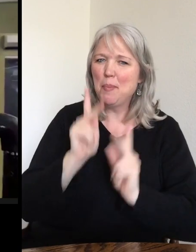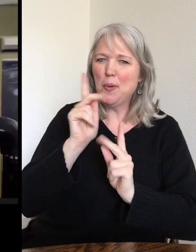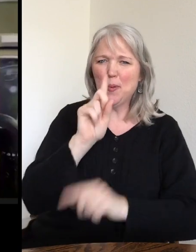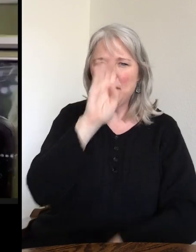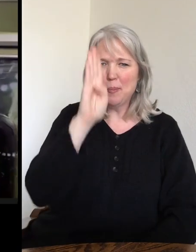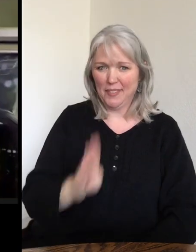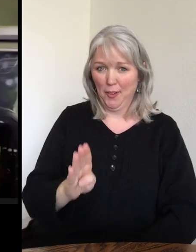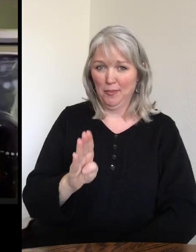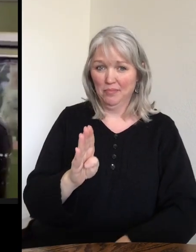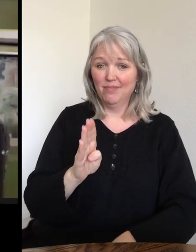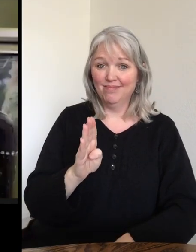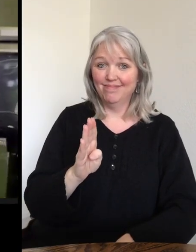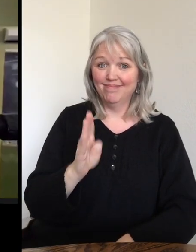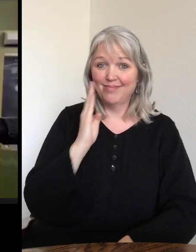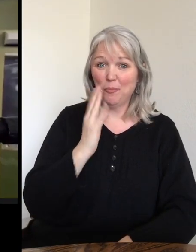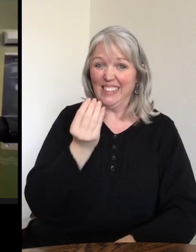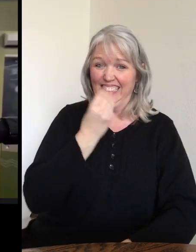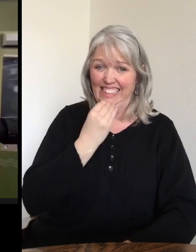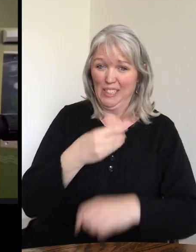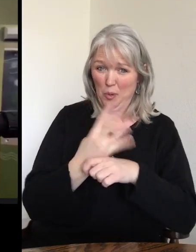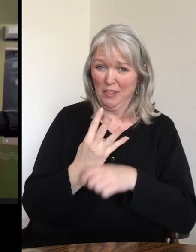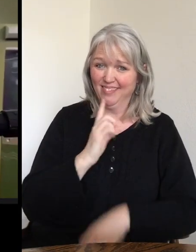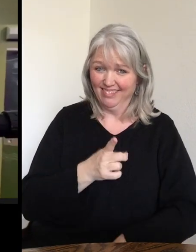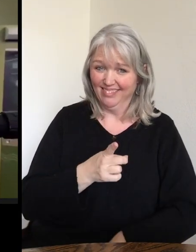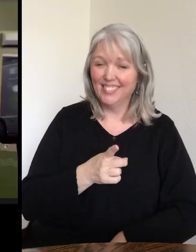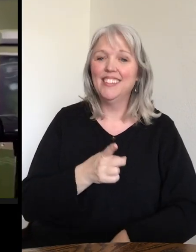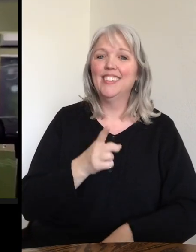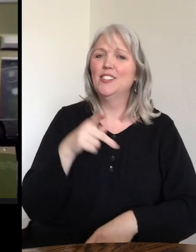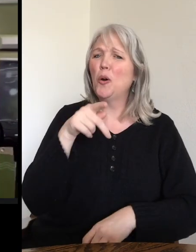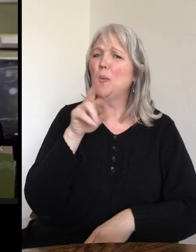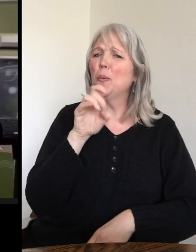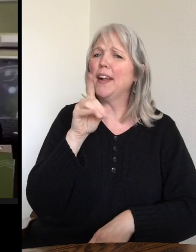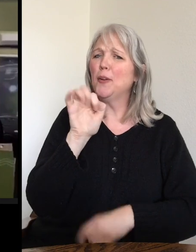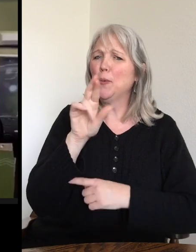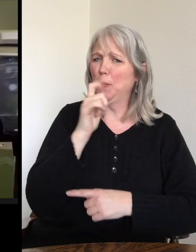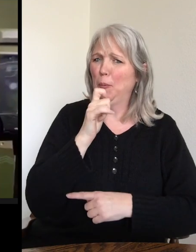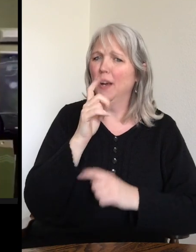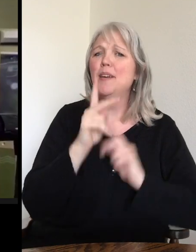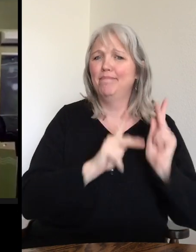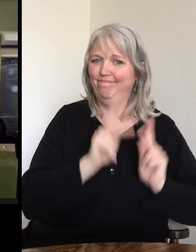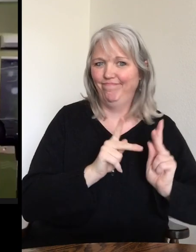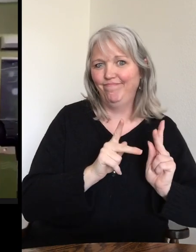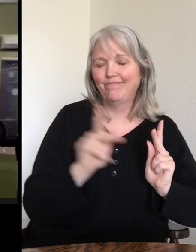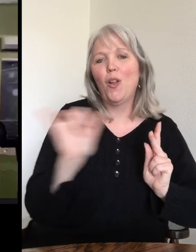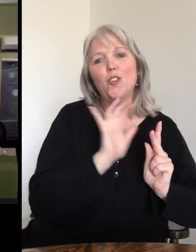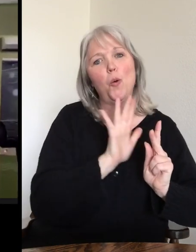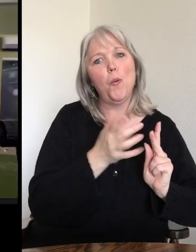Brazil have been known to eat porcupines. So a predator of the porcupine are humans and then also the human's best